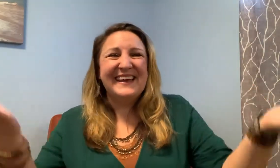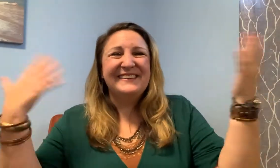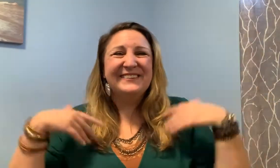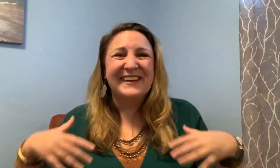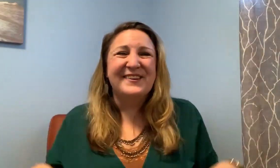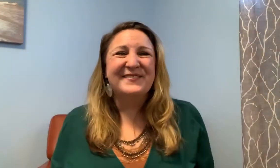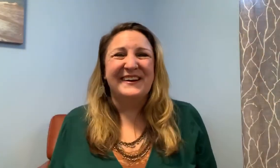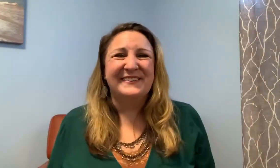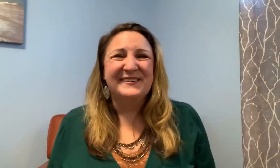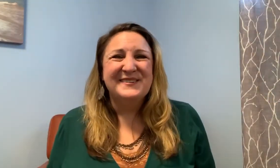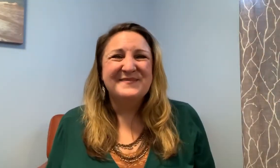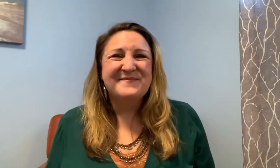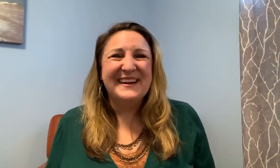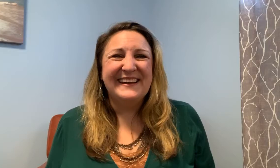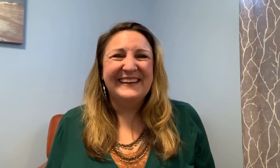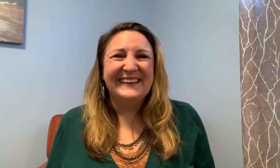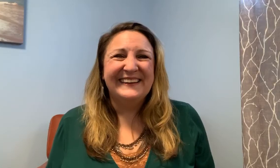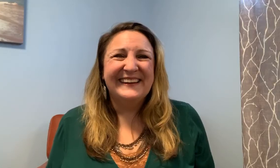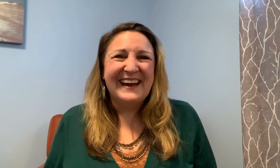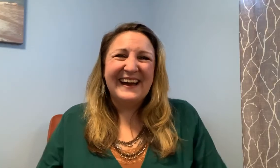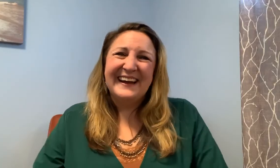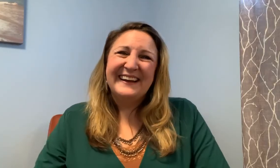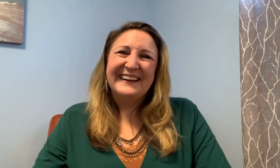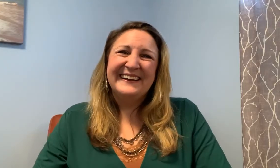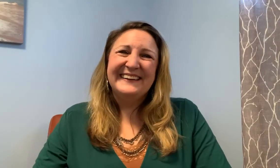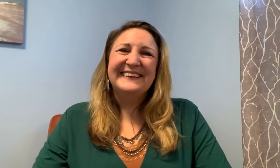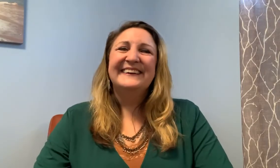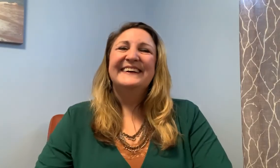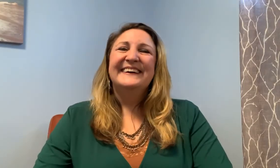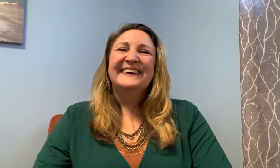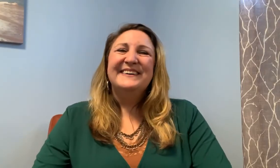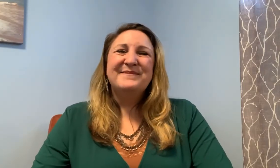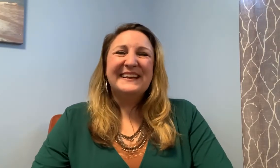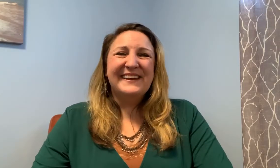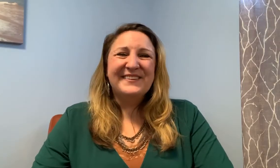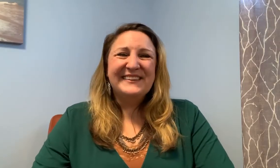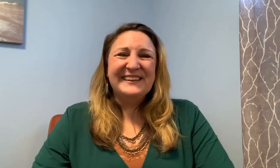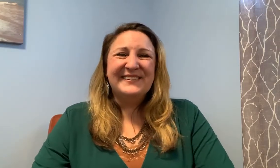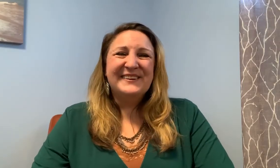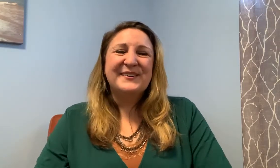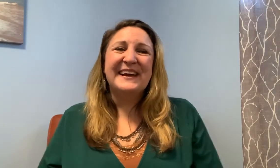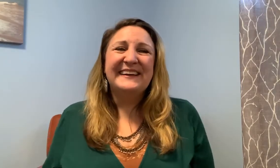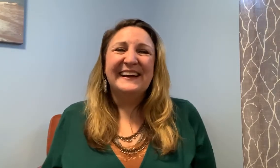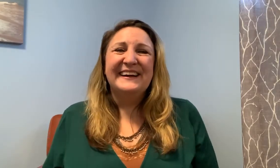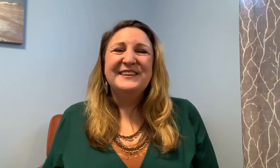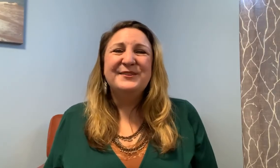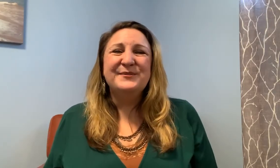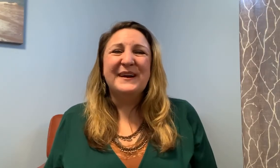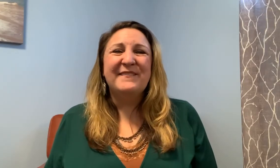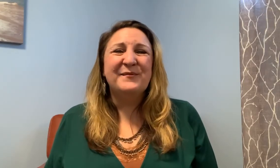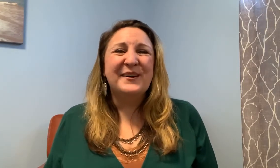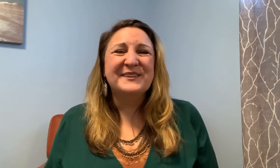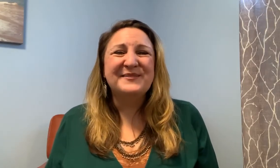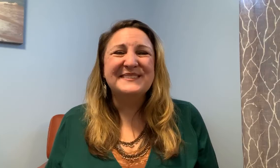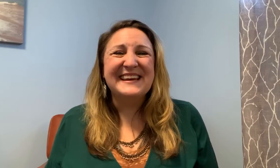you'll get notified when I make another video okay you have a wonderful day